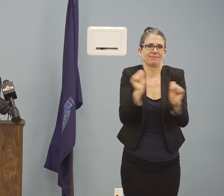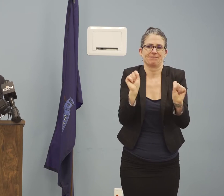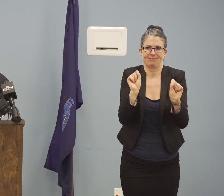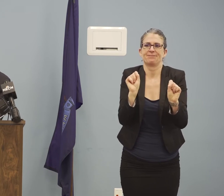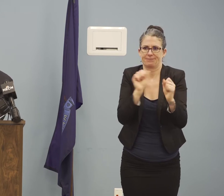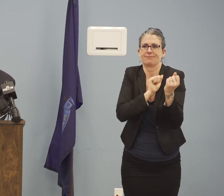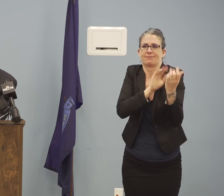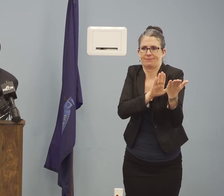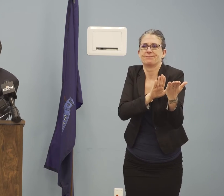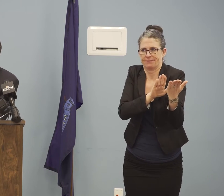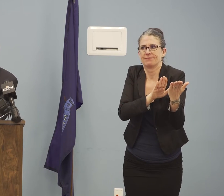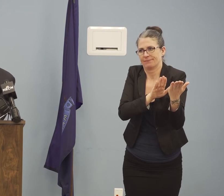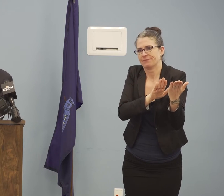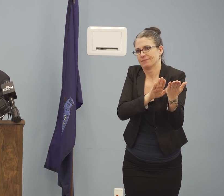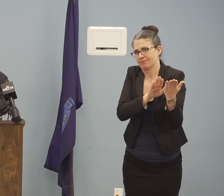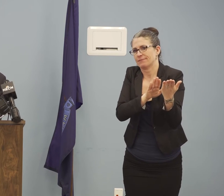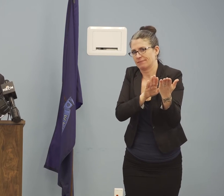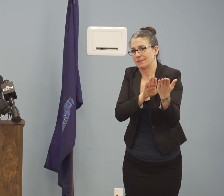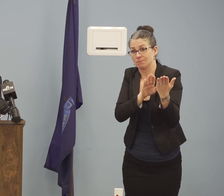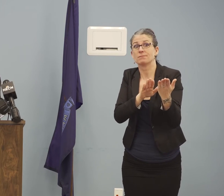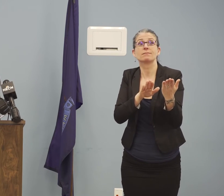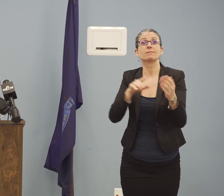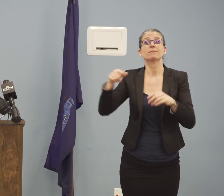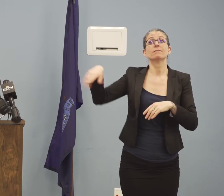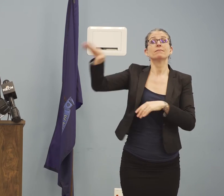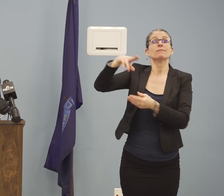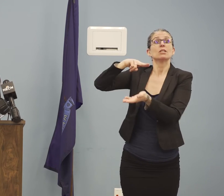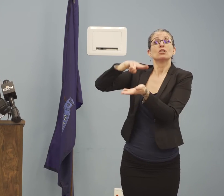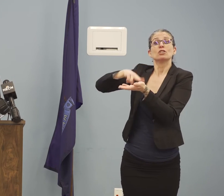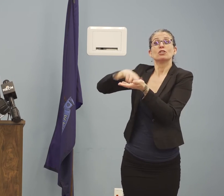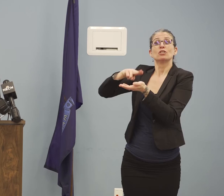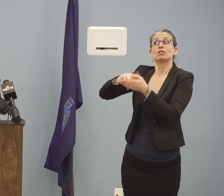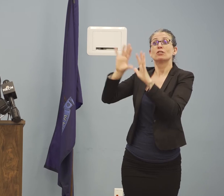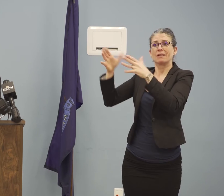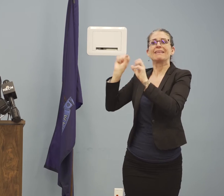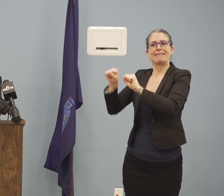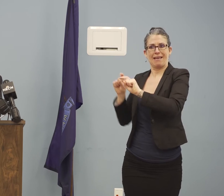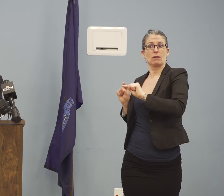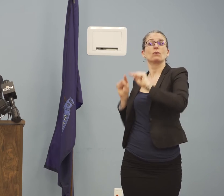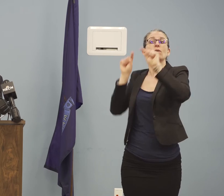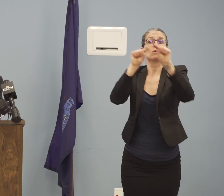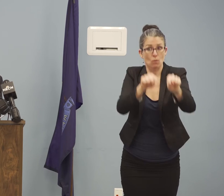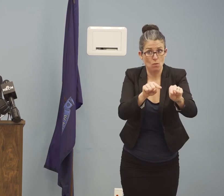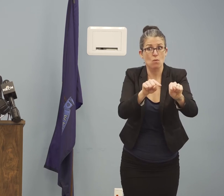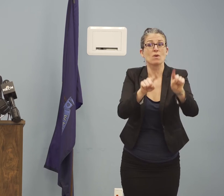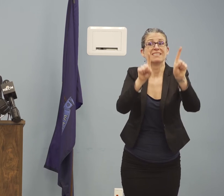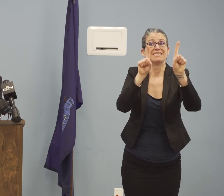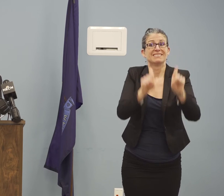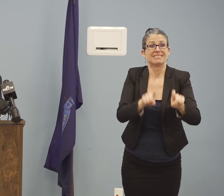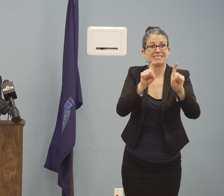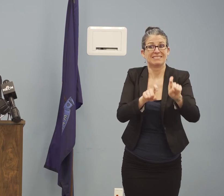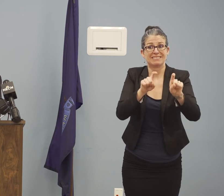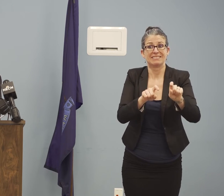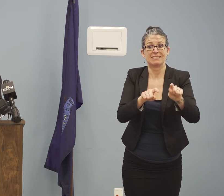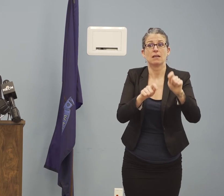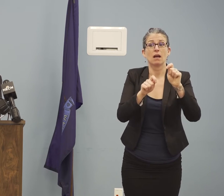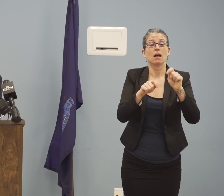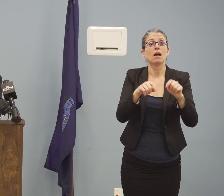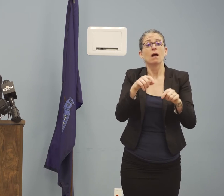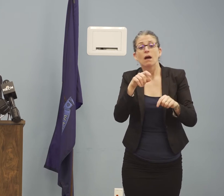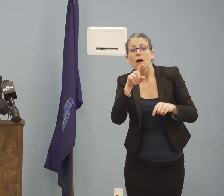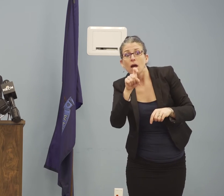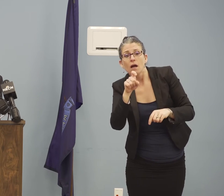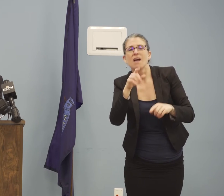from isolation. There are two different categories. I'm not going to go into both of them right now, but according to the US